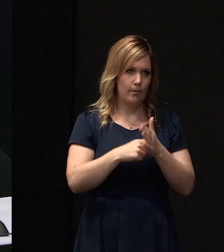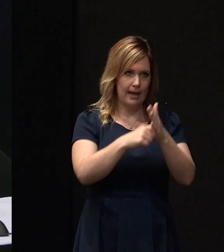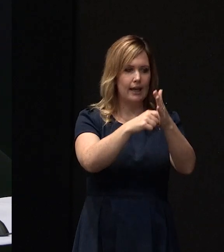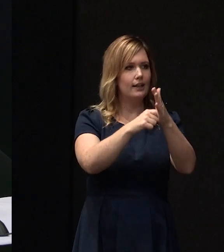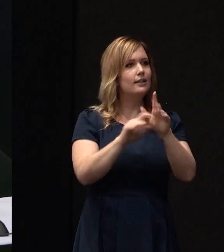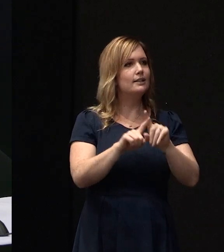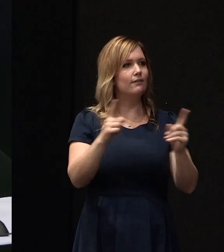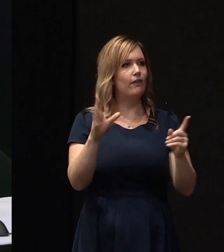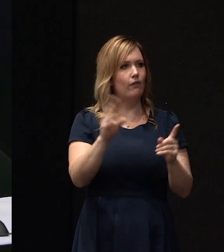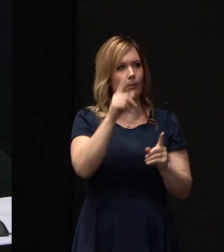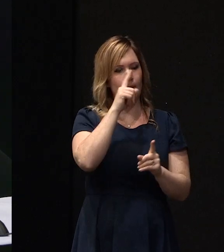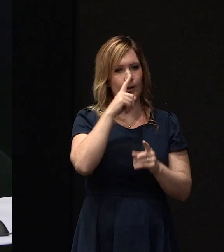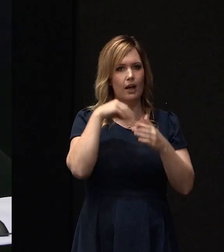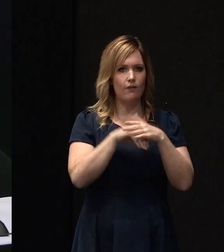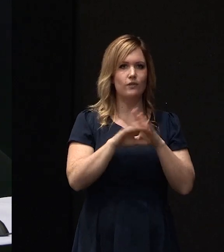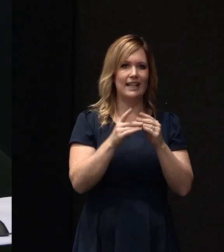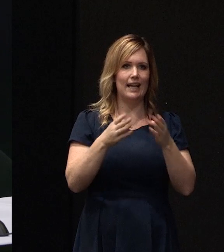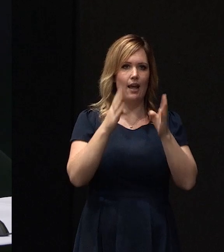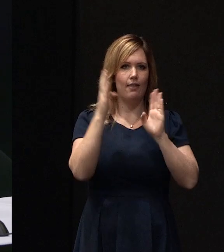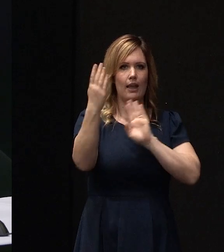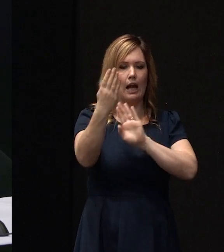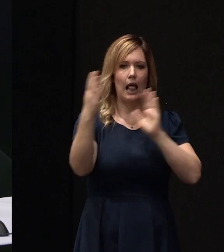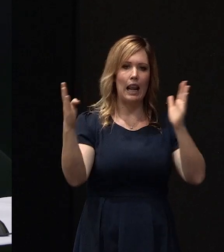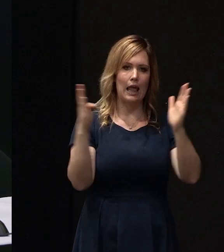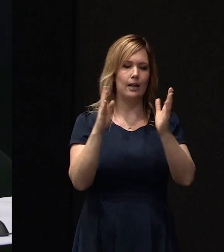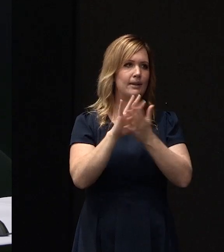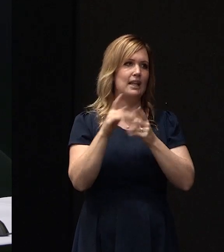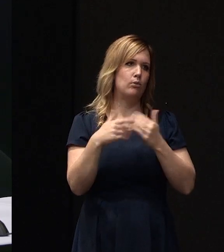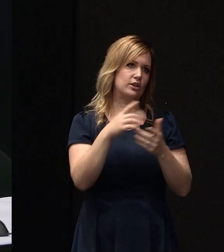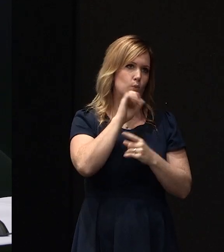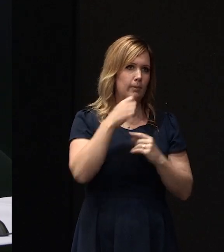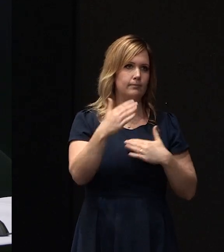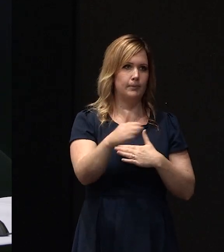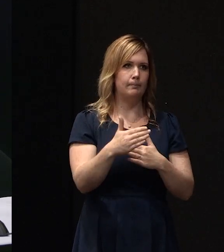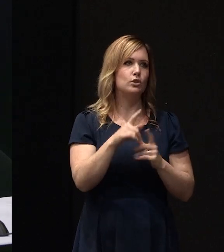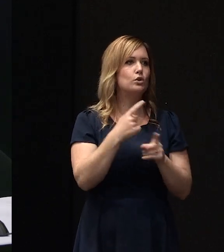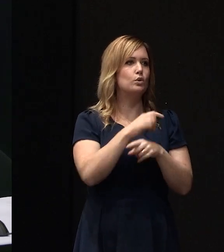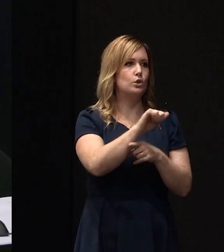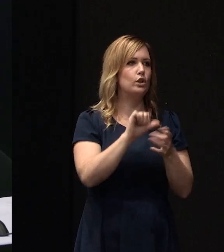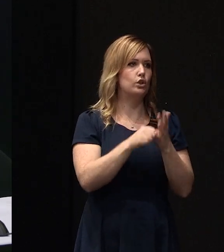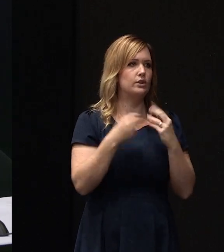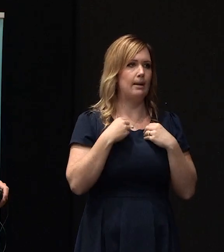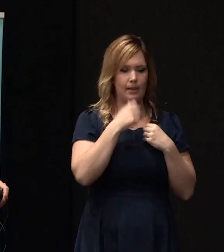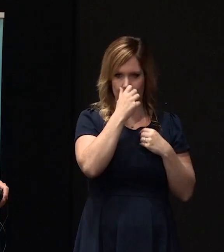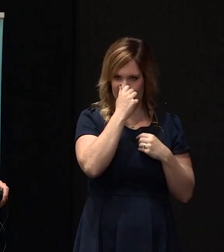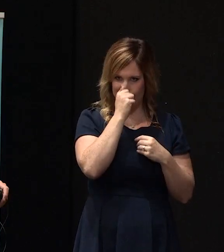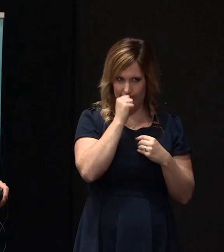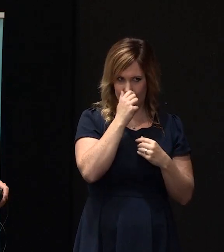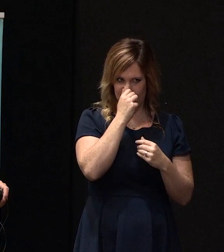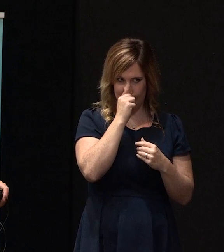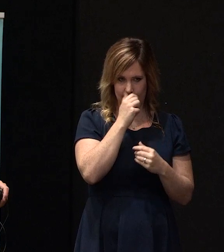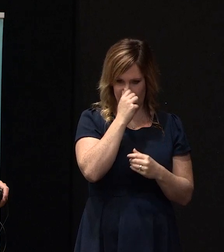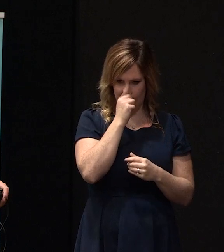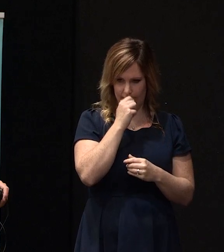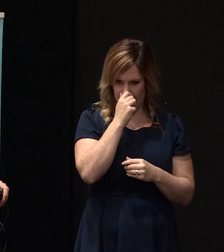different from those just involved in cladding. Right. And so that whole process could be cut out. Certainly talk to you insurer about that. Okay. Now, with regarding the repairs